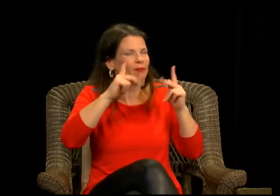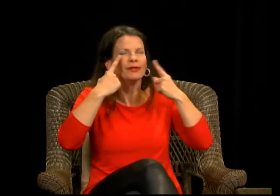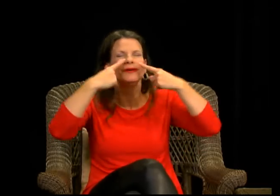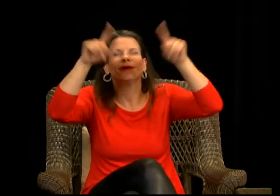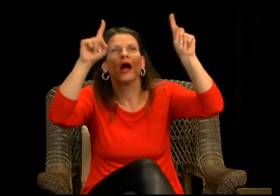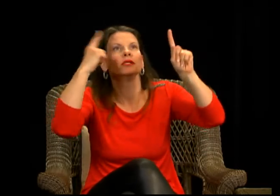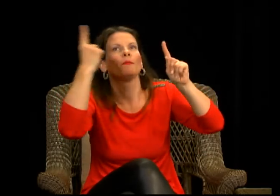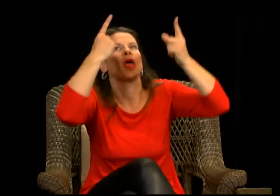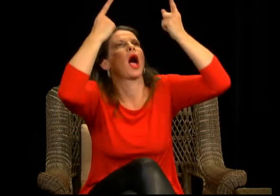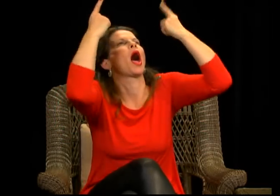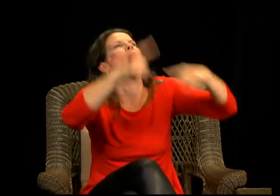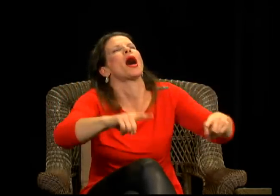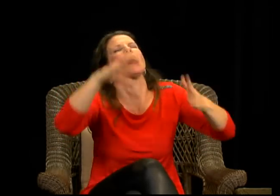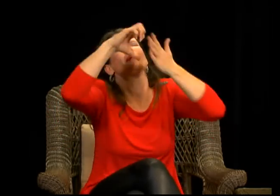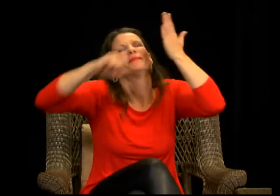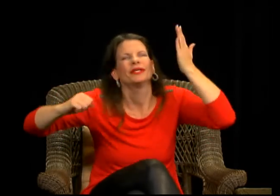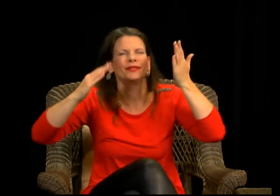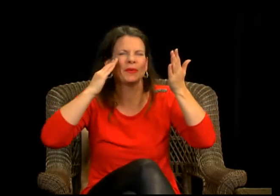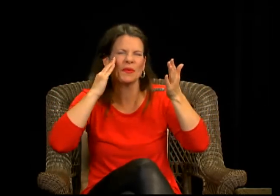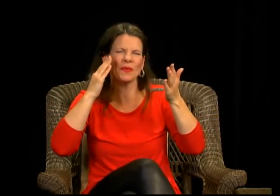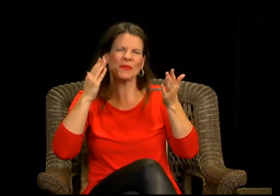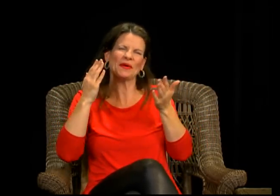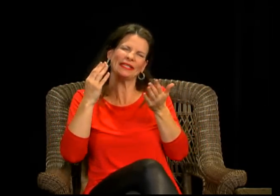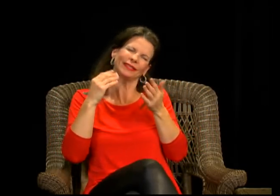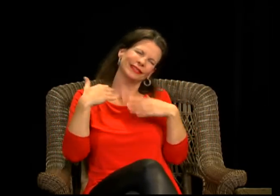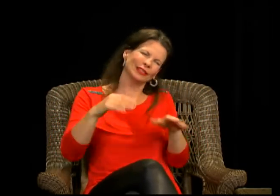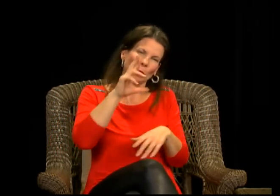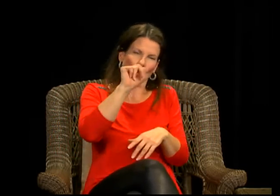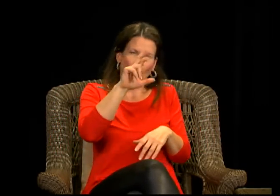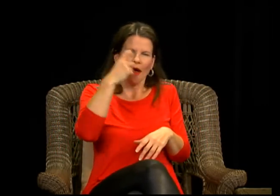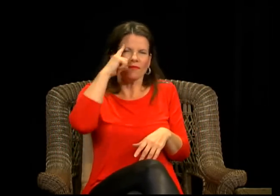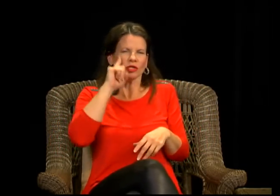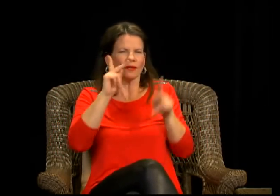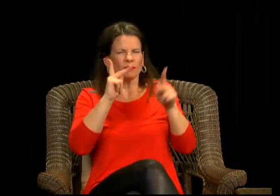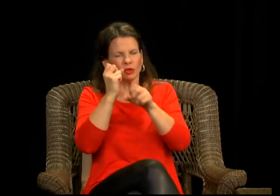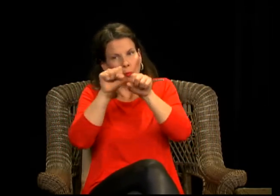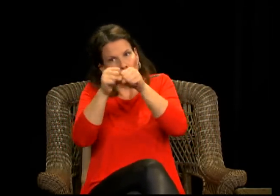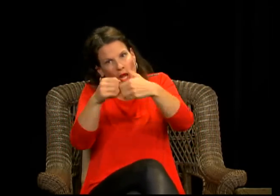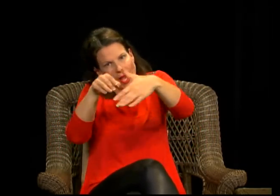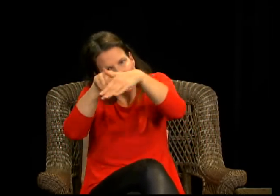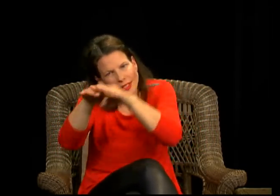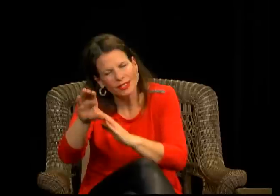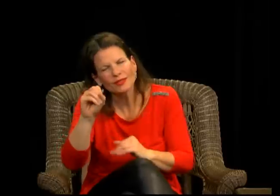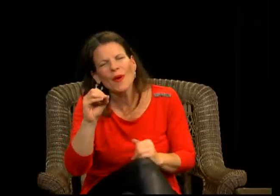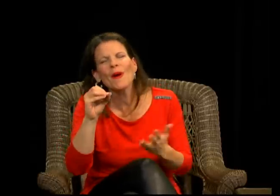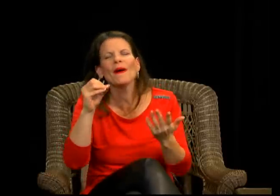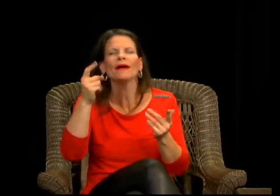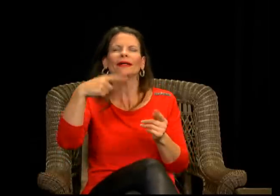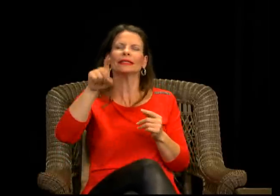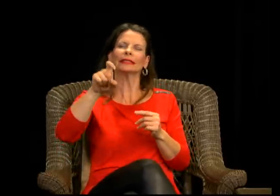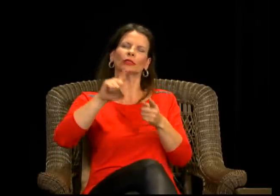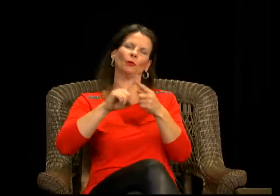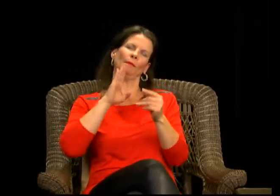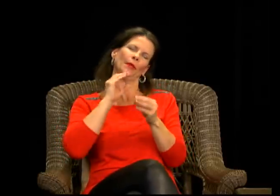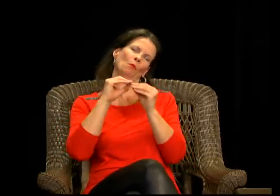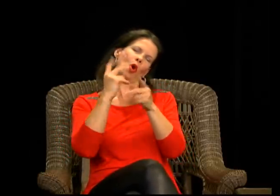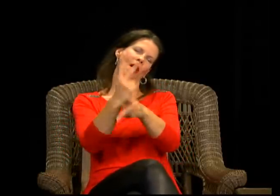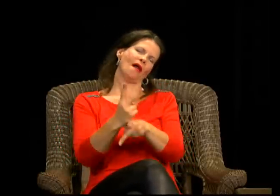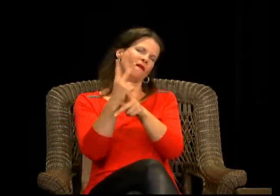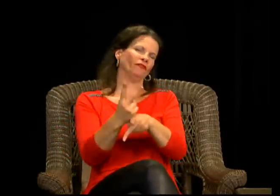um, my dream is always to see deaf people succeed, but to now be removed from team is, is such a shame. So